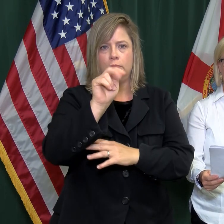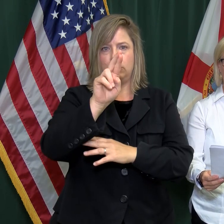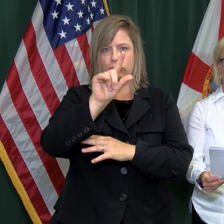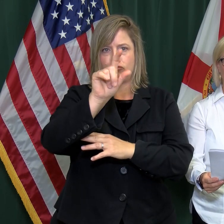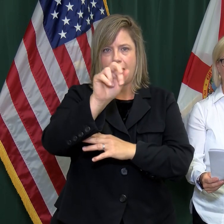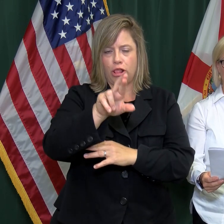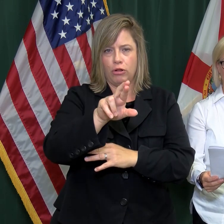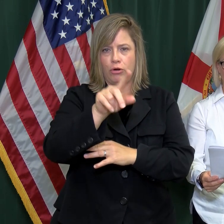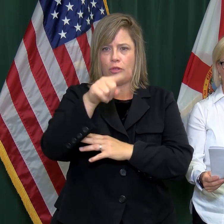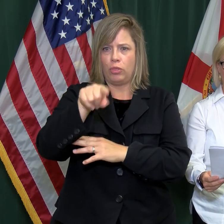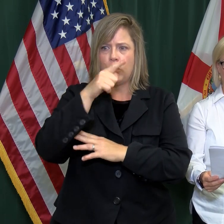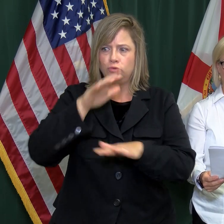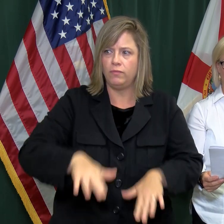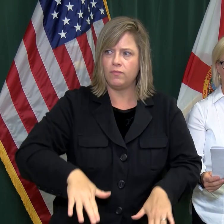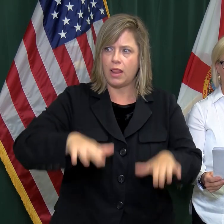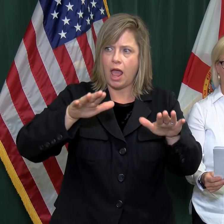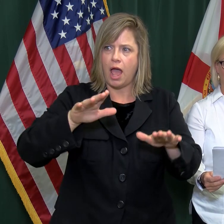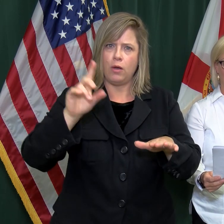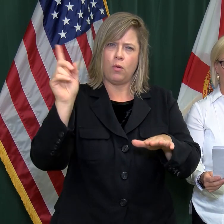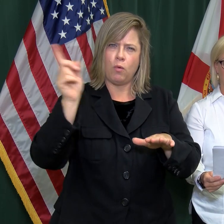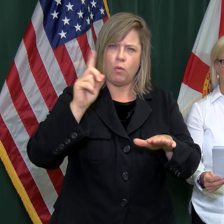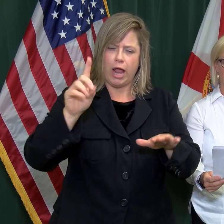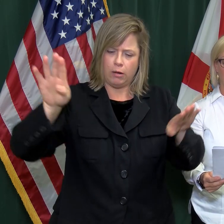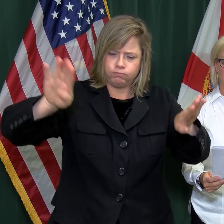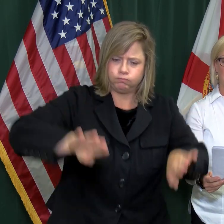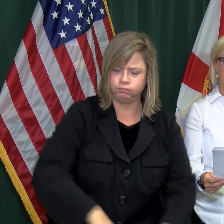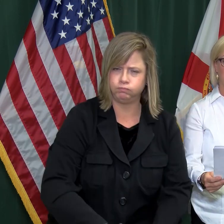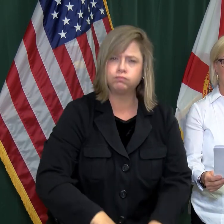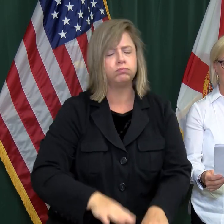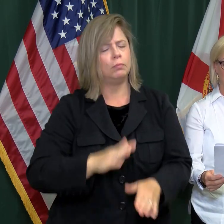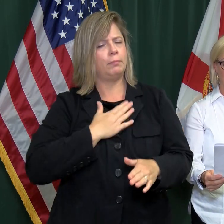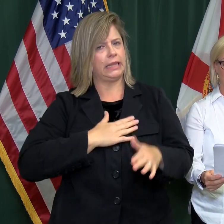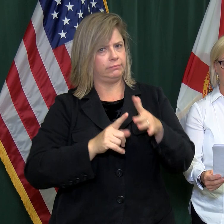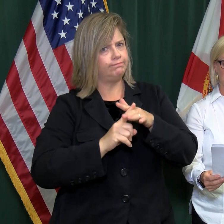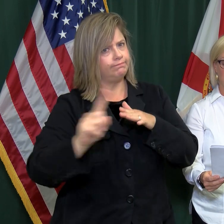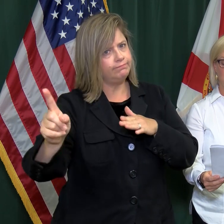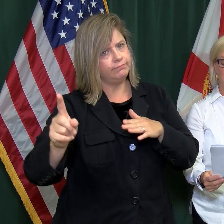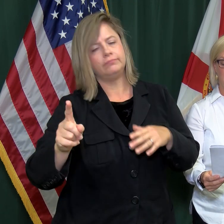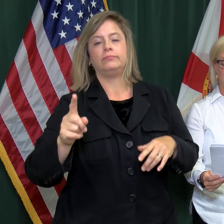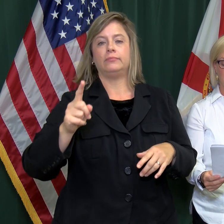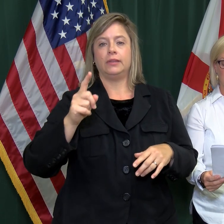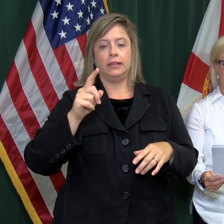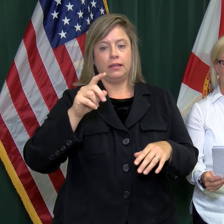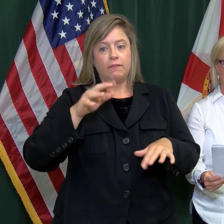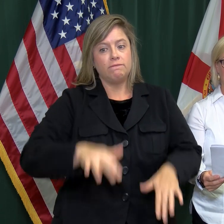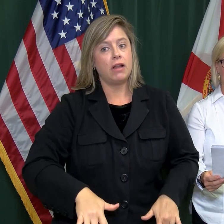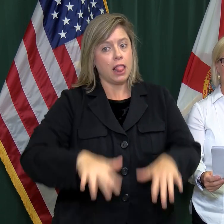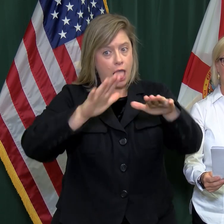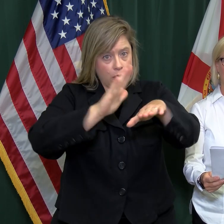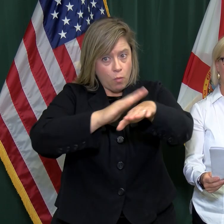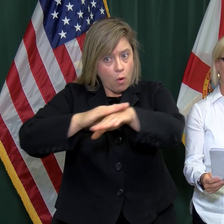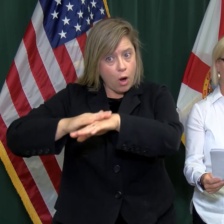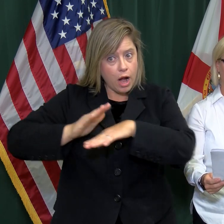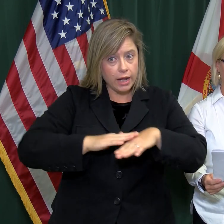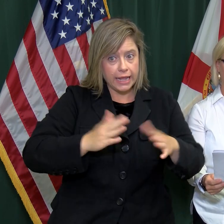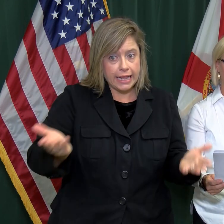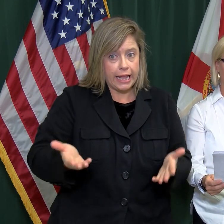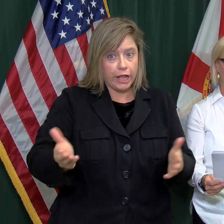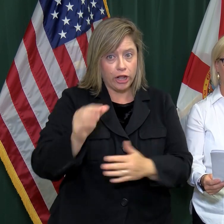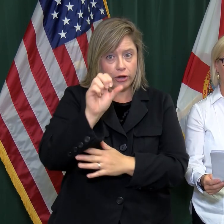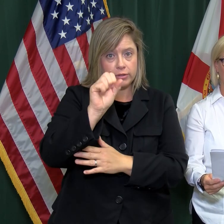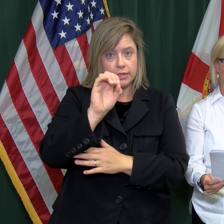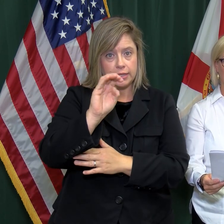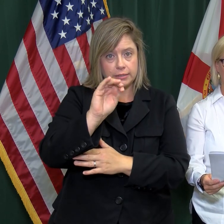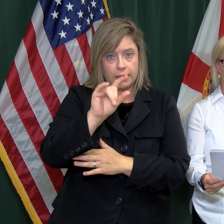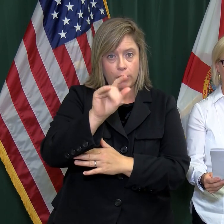areas, and flood zones. A flood warning has been issued for Seminole County. Please exercise caution